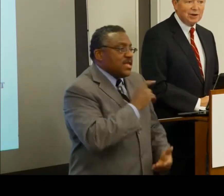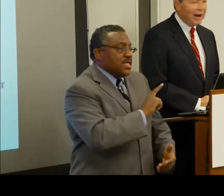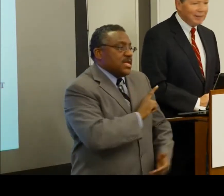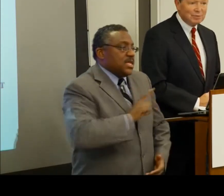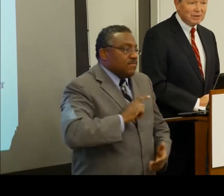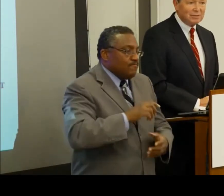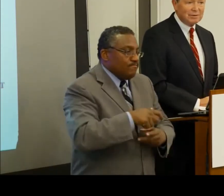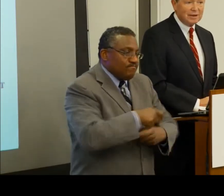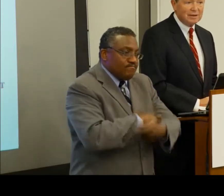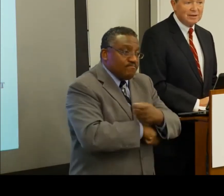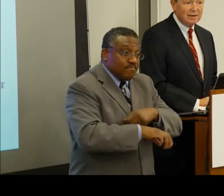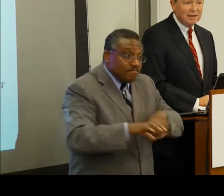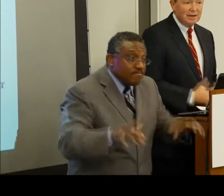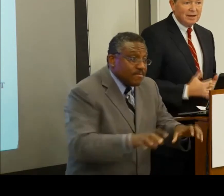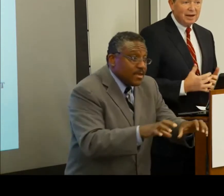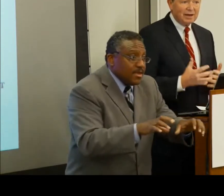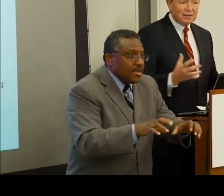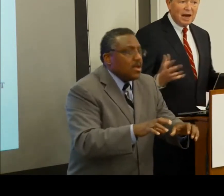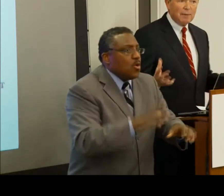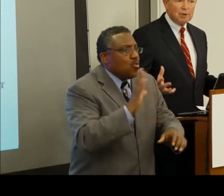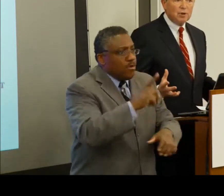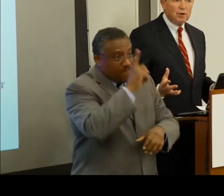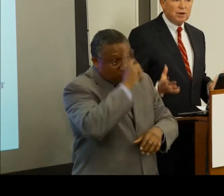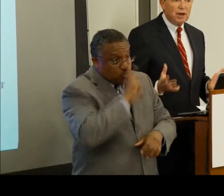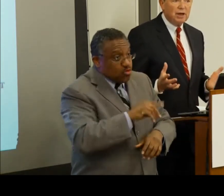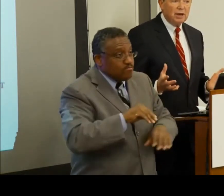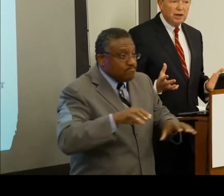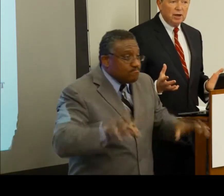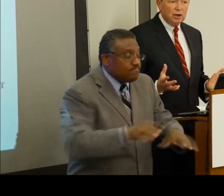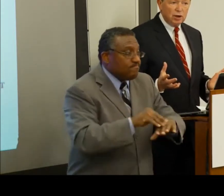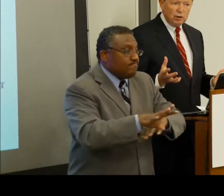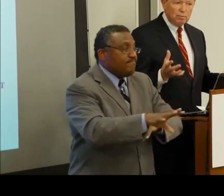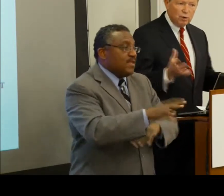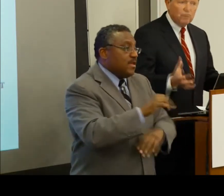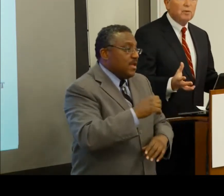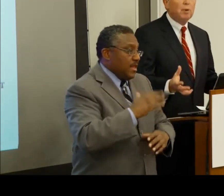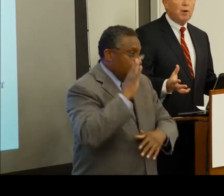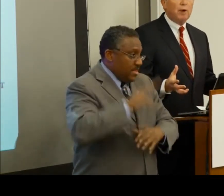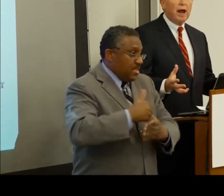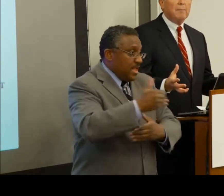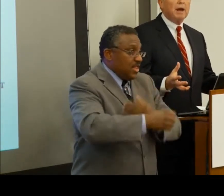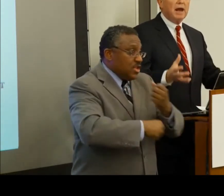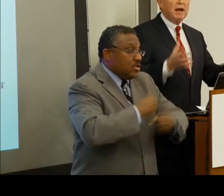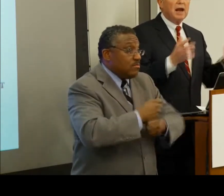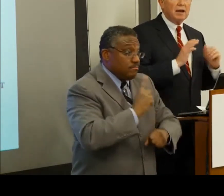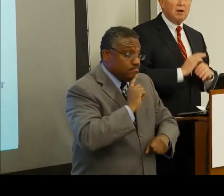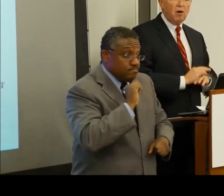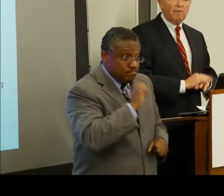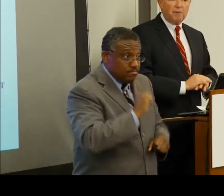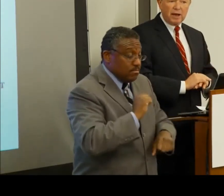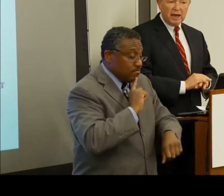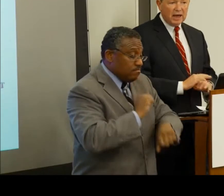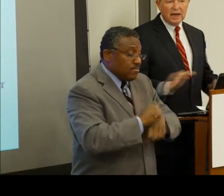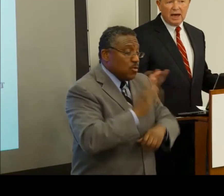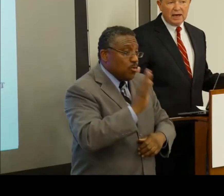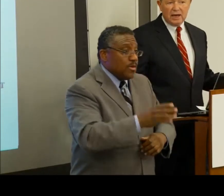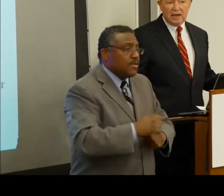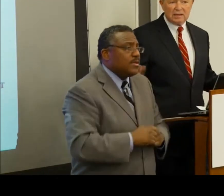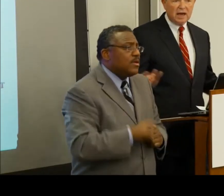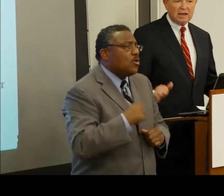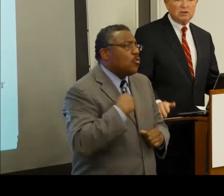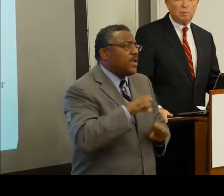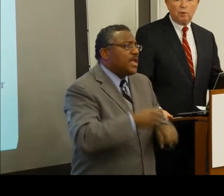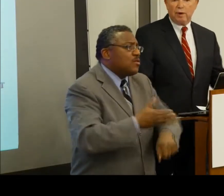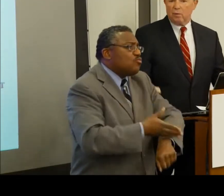taken next year. Absolutely. It's an opportunity to improve the program and not offering any